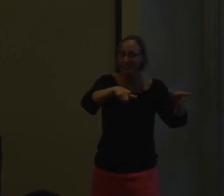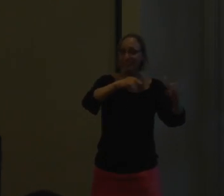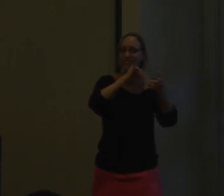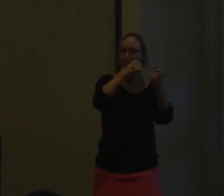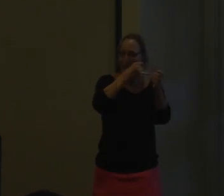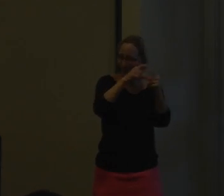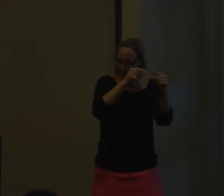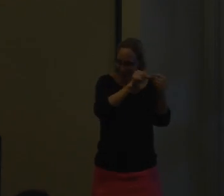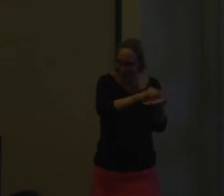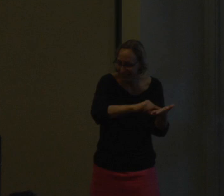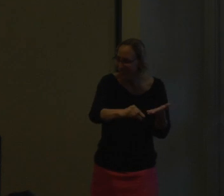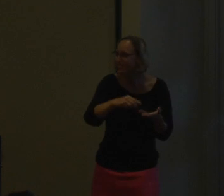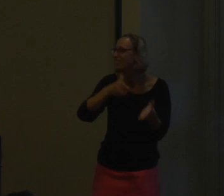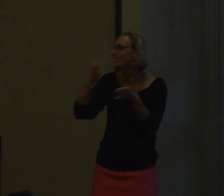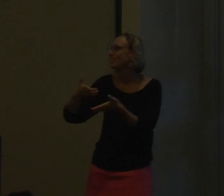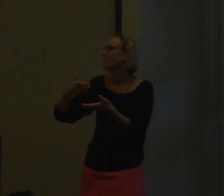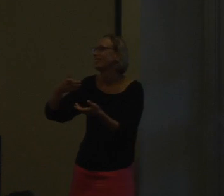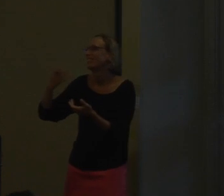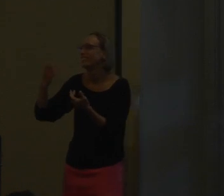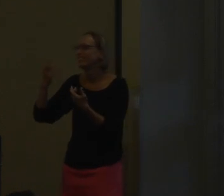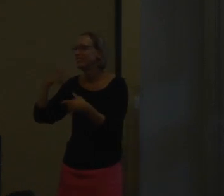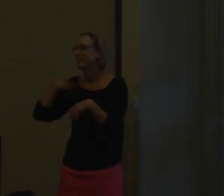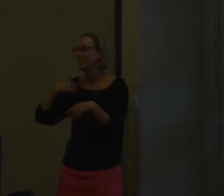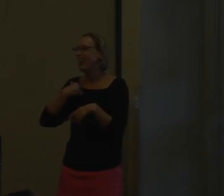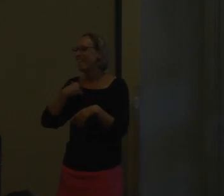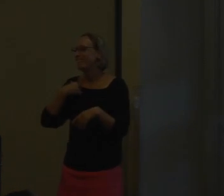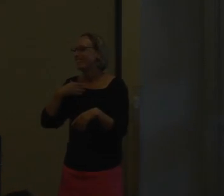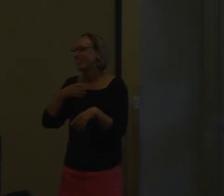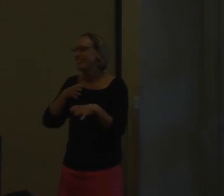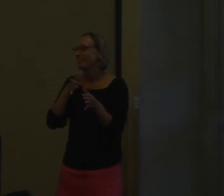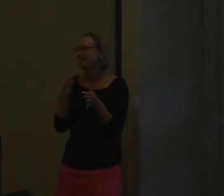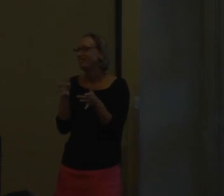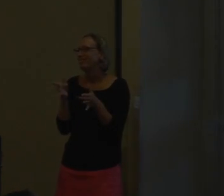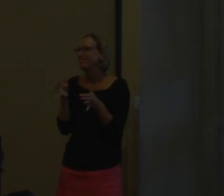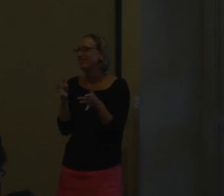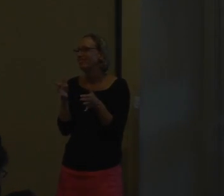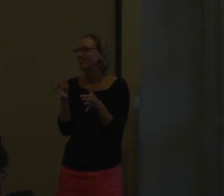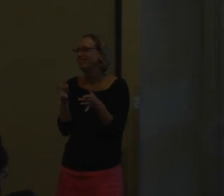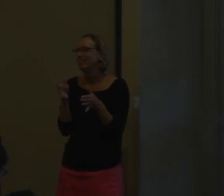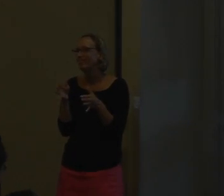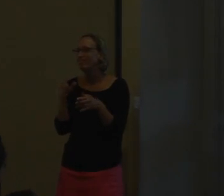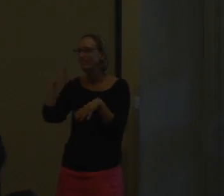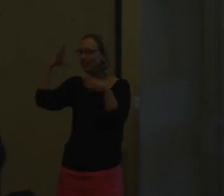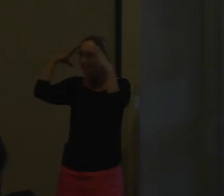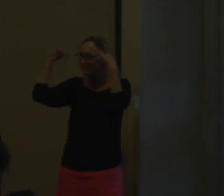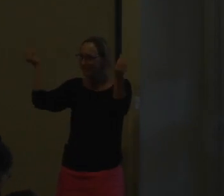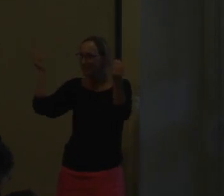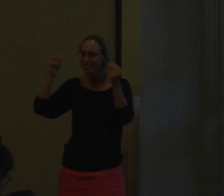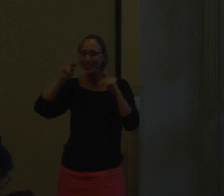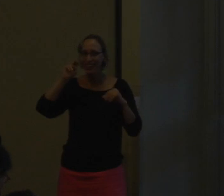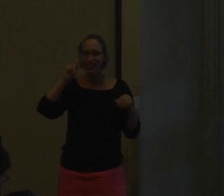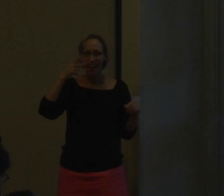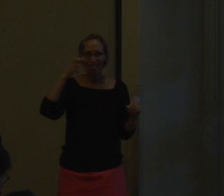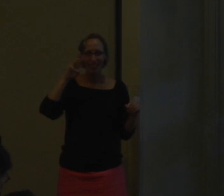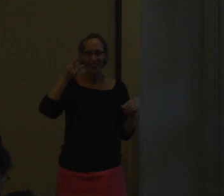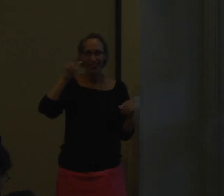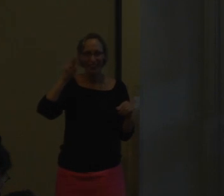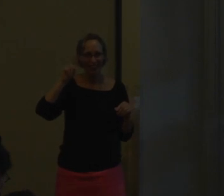language with the Japanese spoken language. We have, I believe it's the